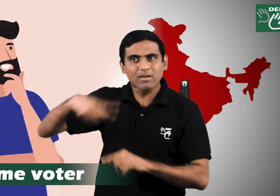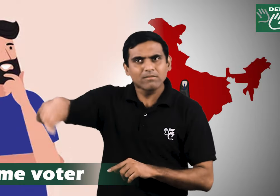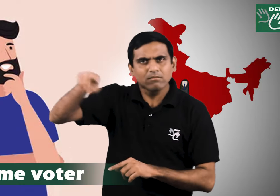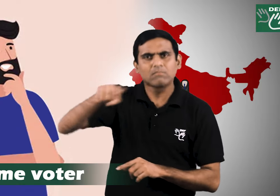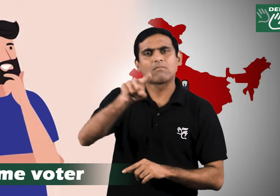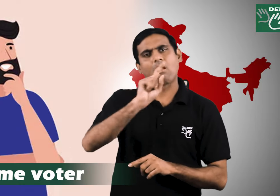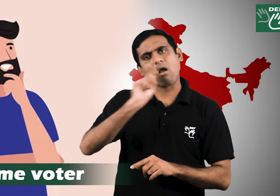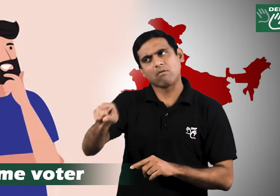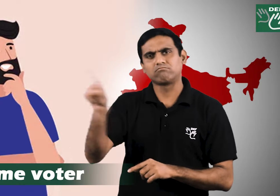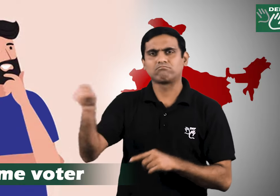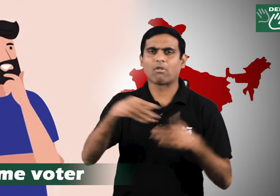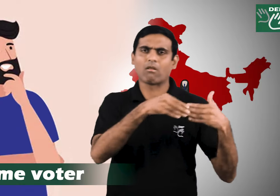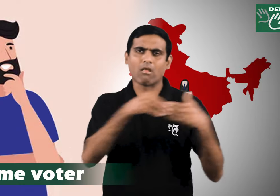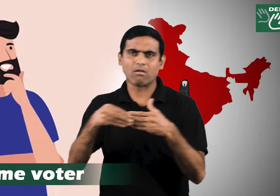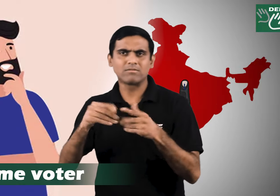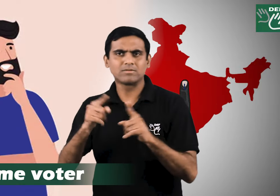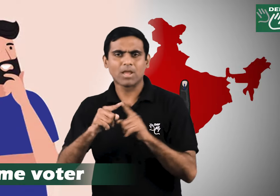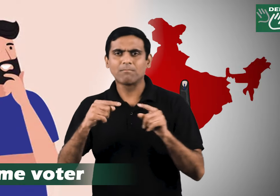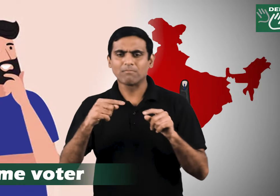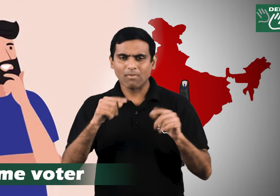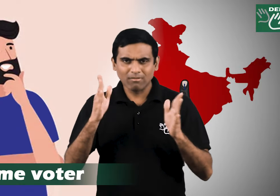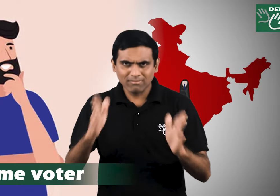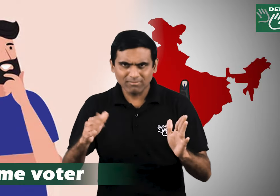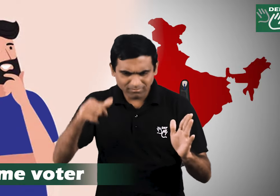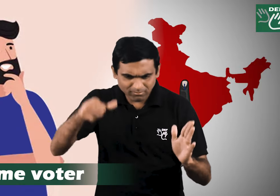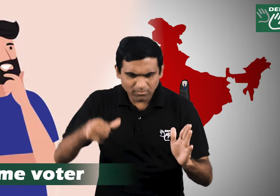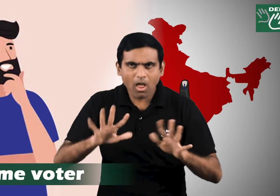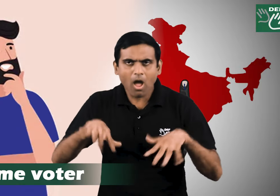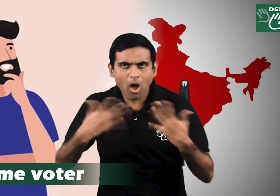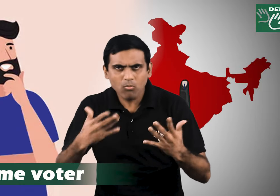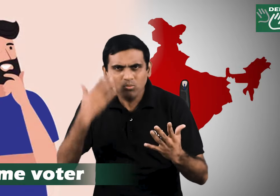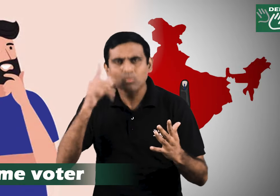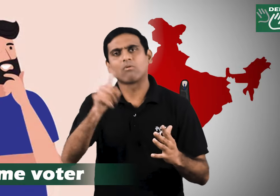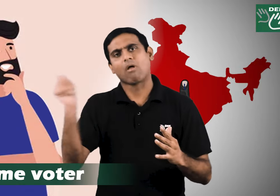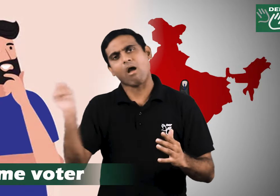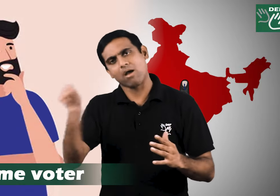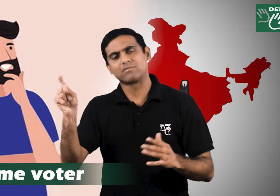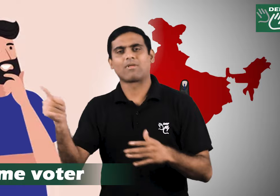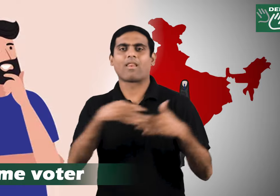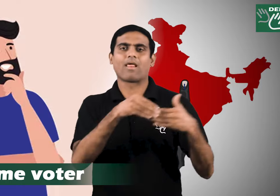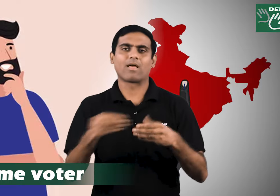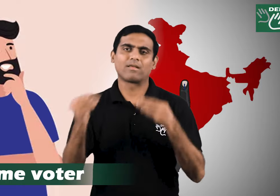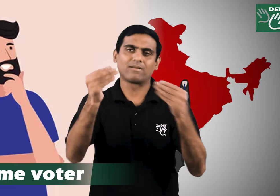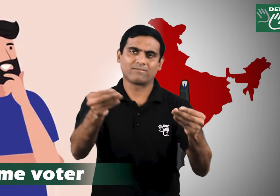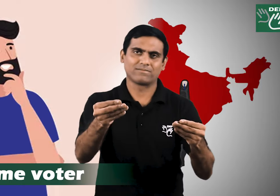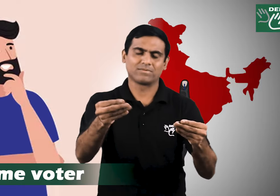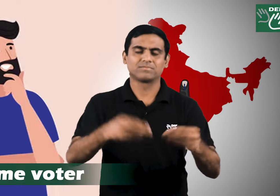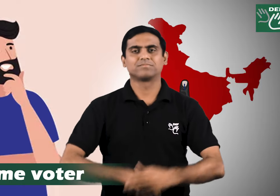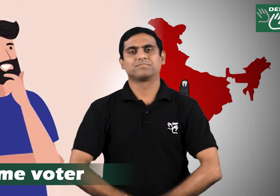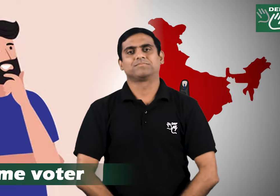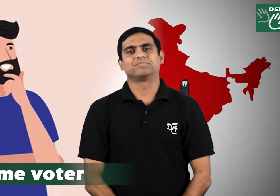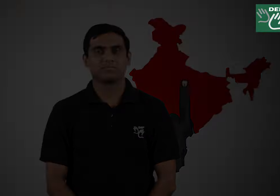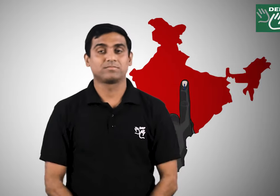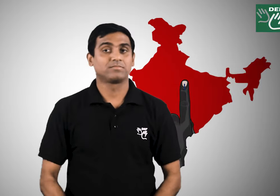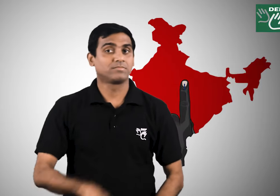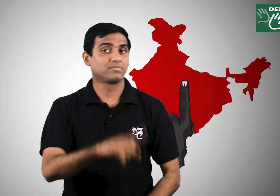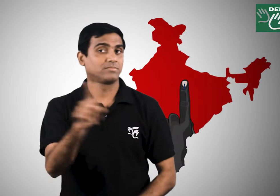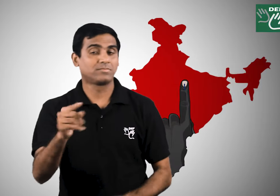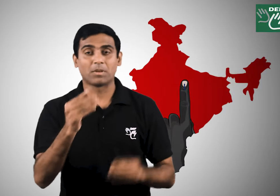electronic voting machine or EVMs to cast your vote now please carry a